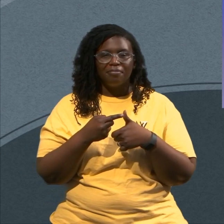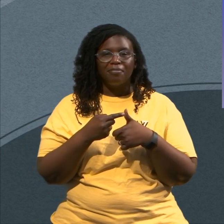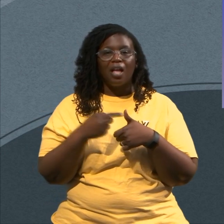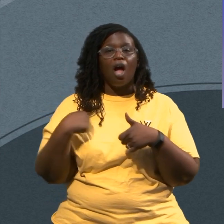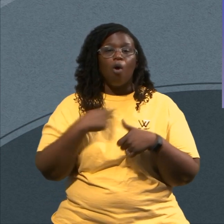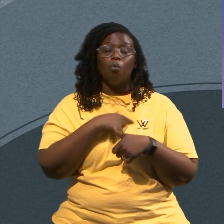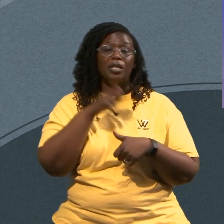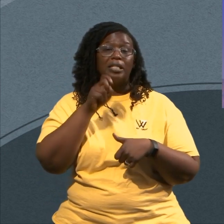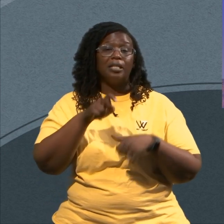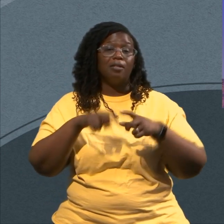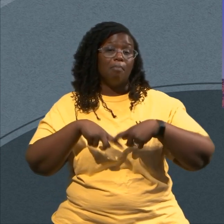So we Can Rest